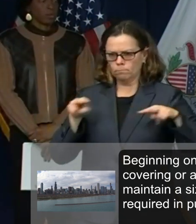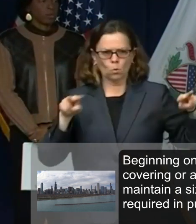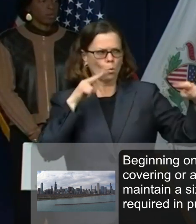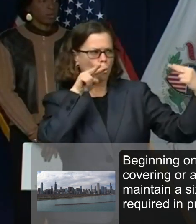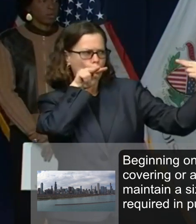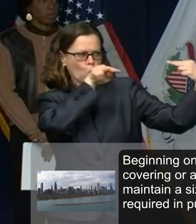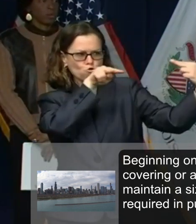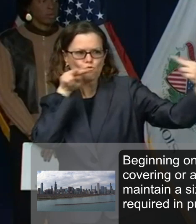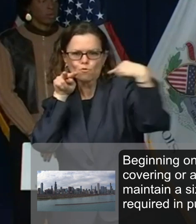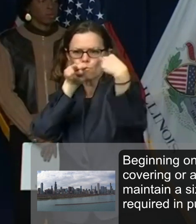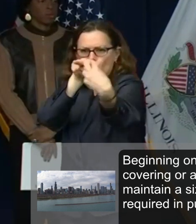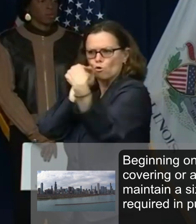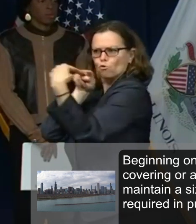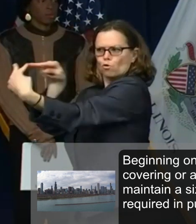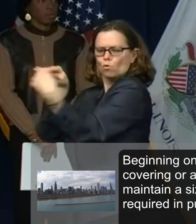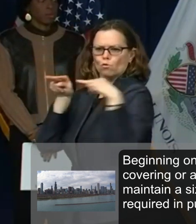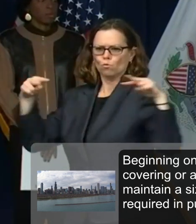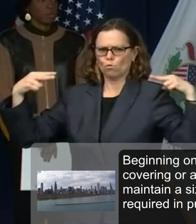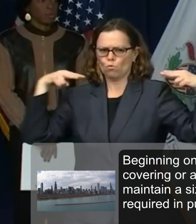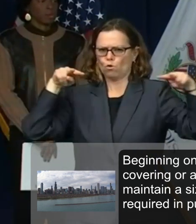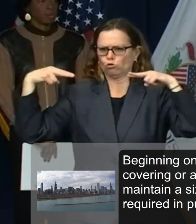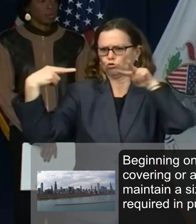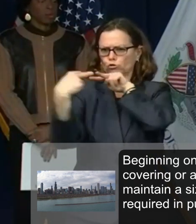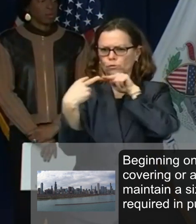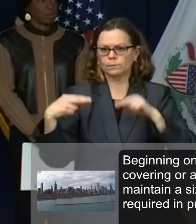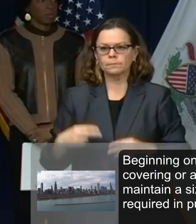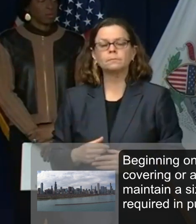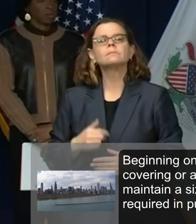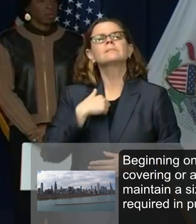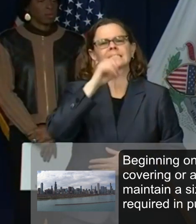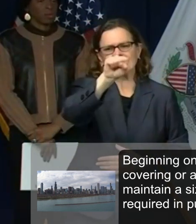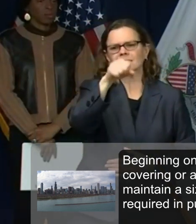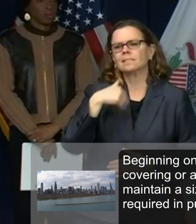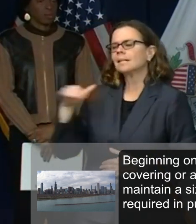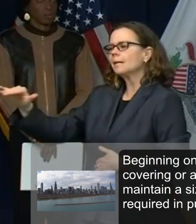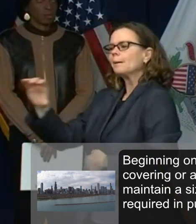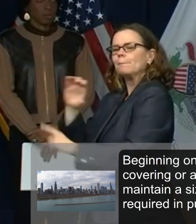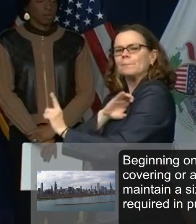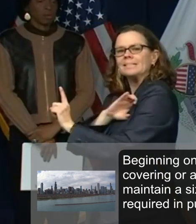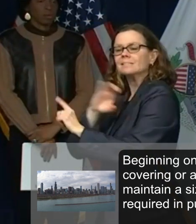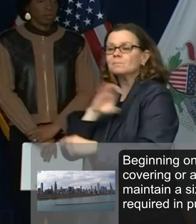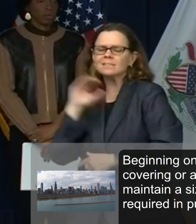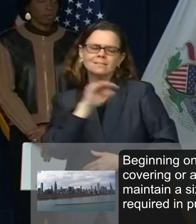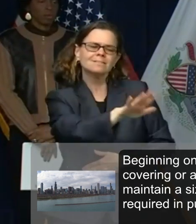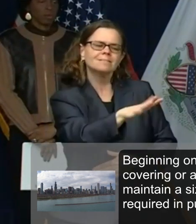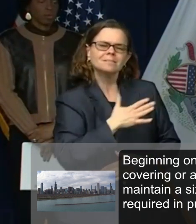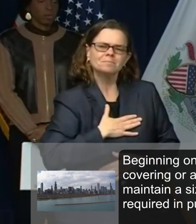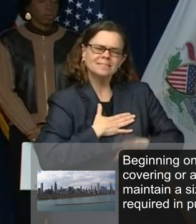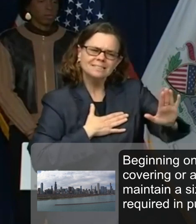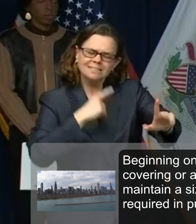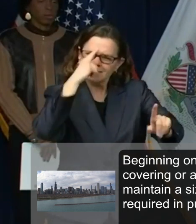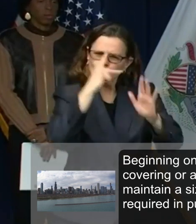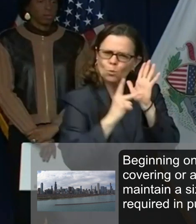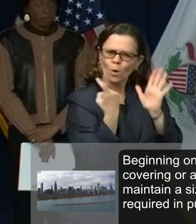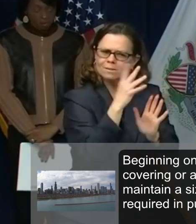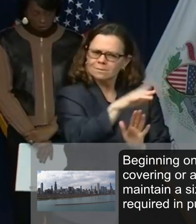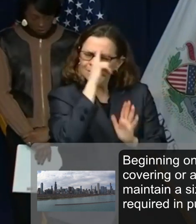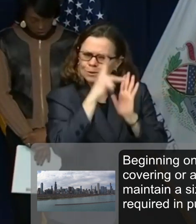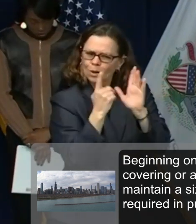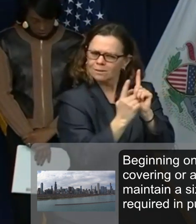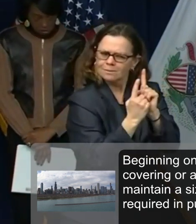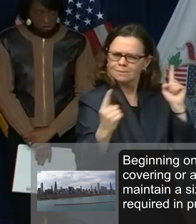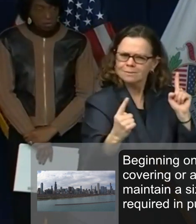encourage them to remind people of what their obligations are. Um, Mike Puccinelli from CBS2 asks, under what